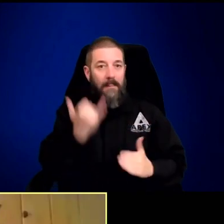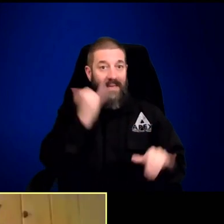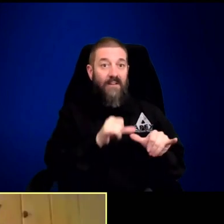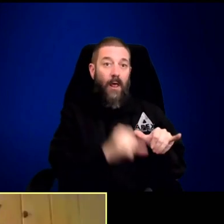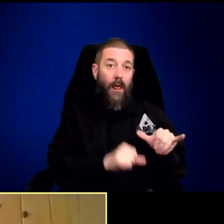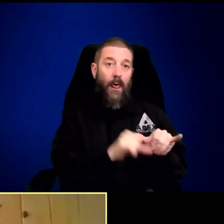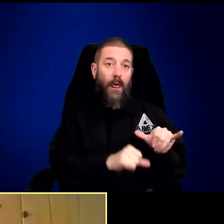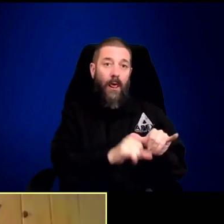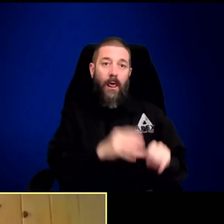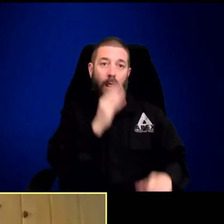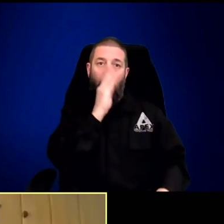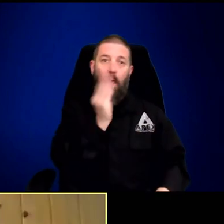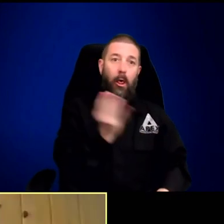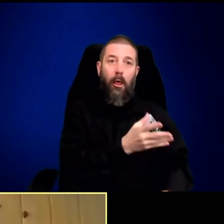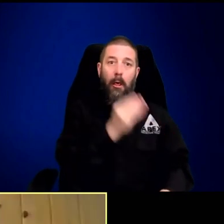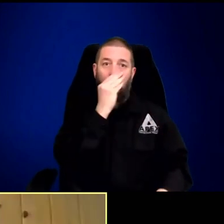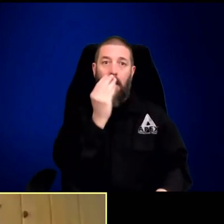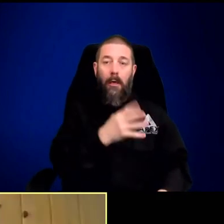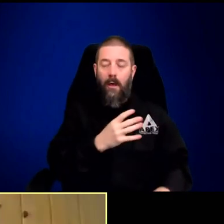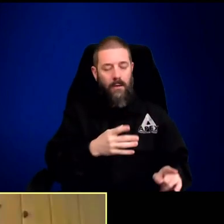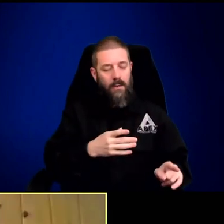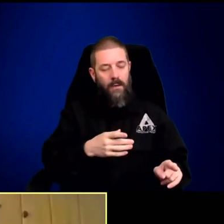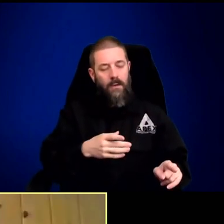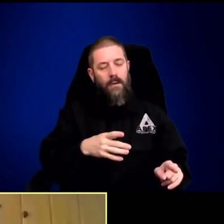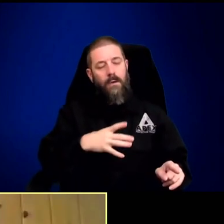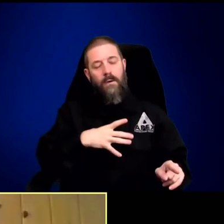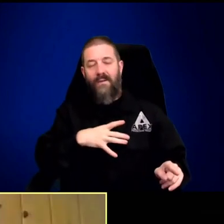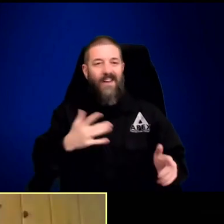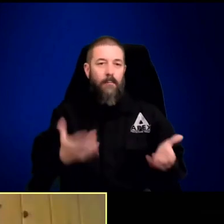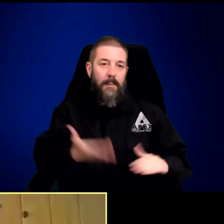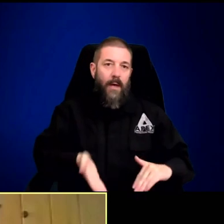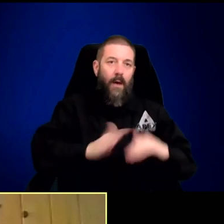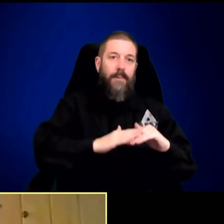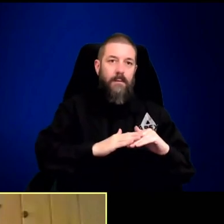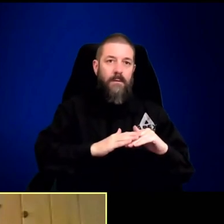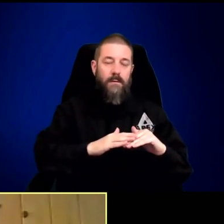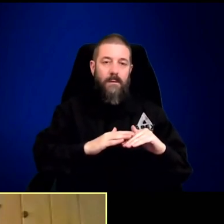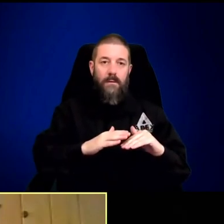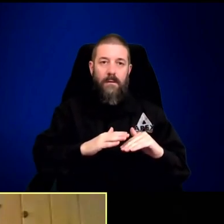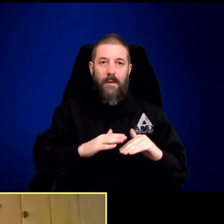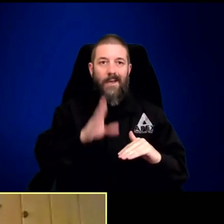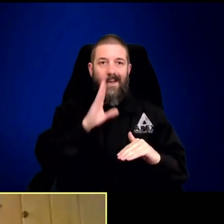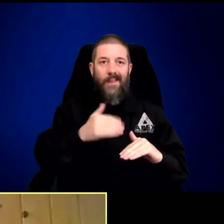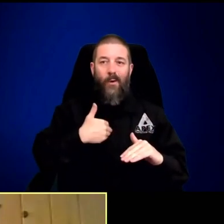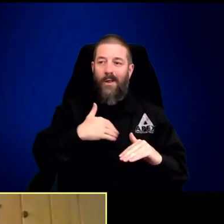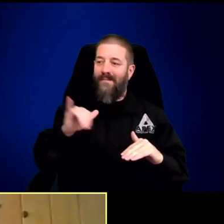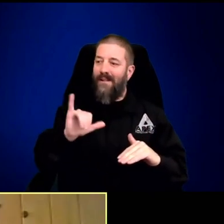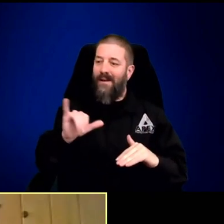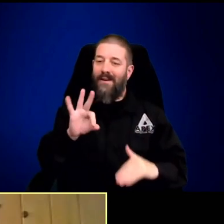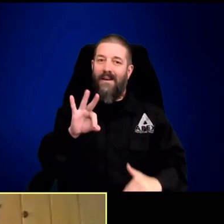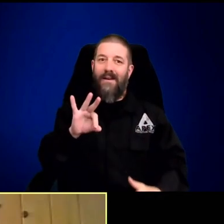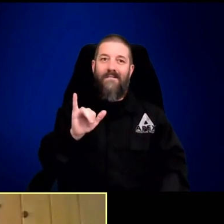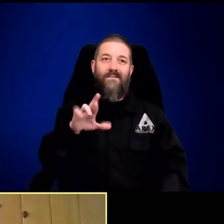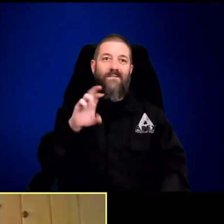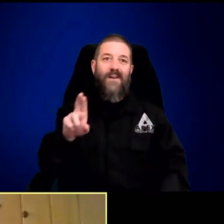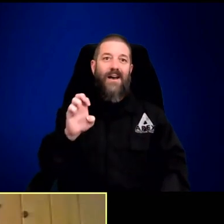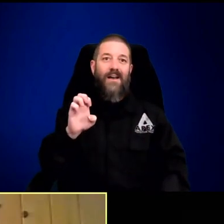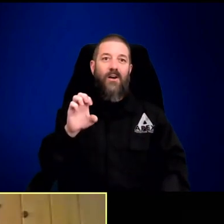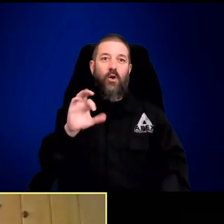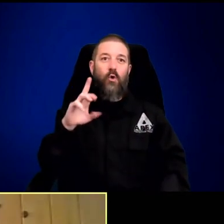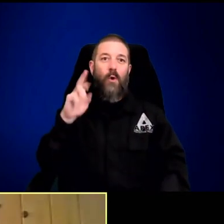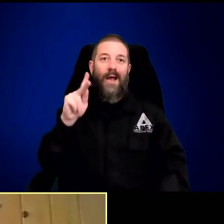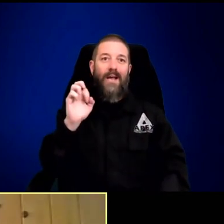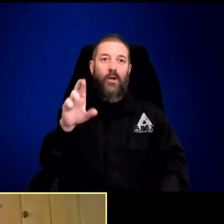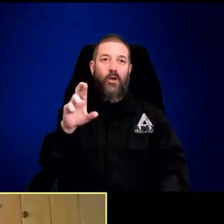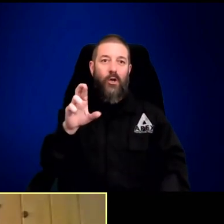worse, then the law enforcement rangers can be called in, they can kind of up the ante, they have